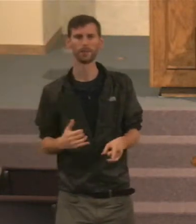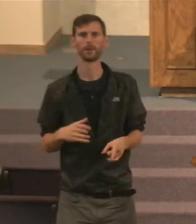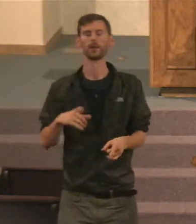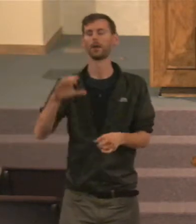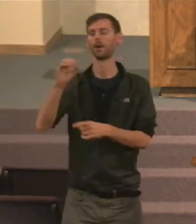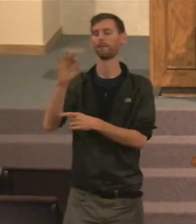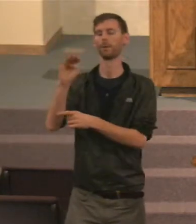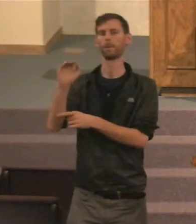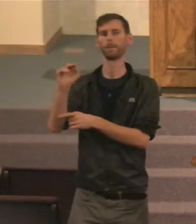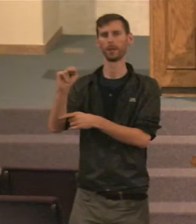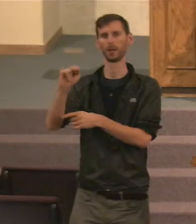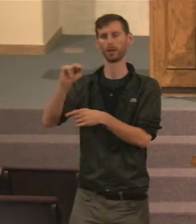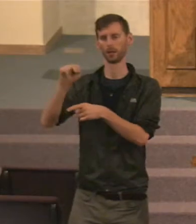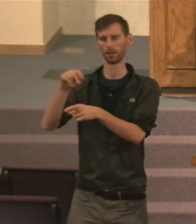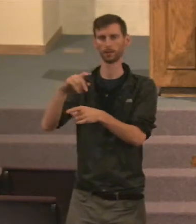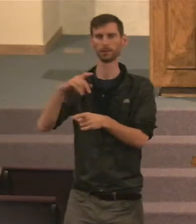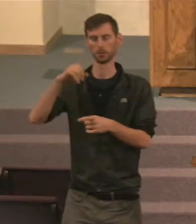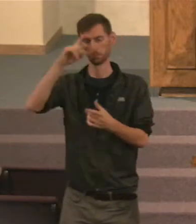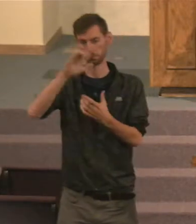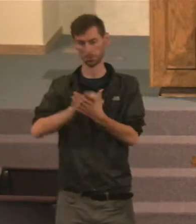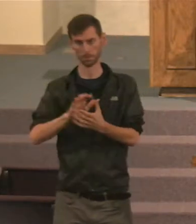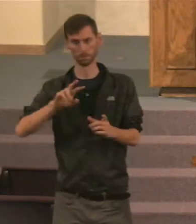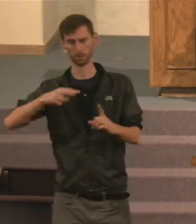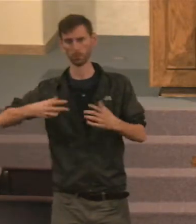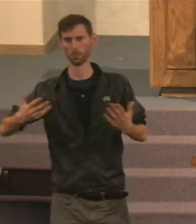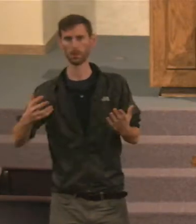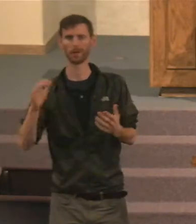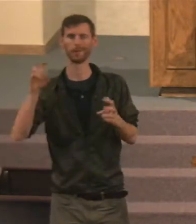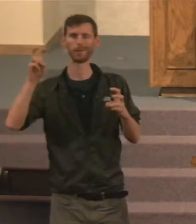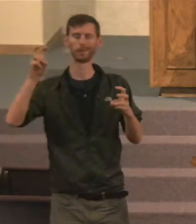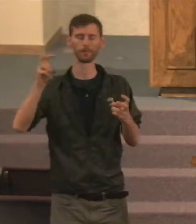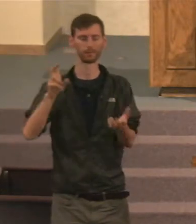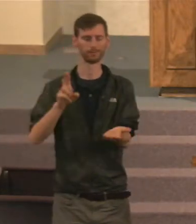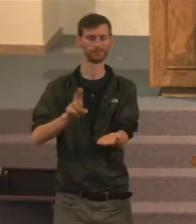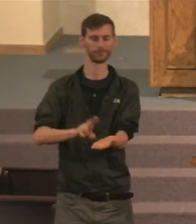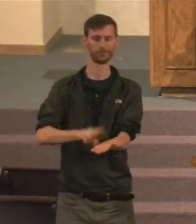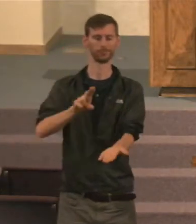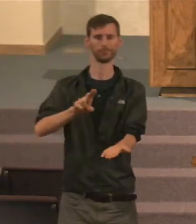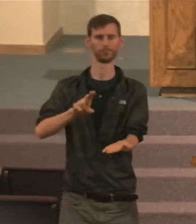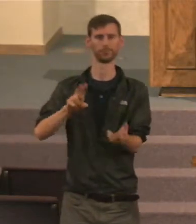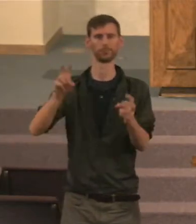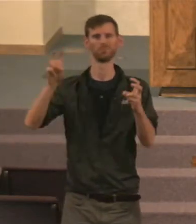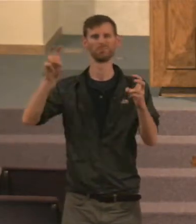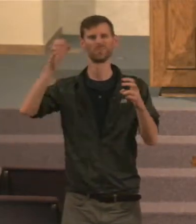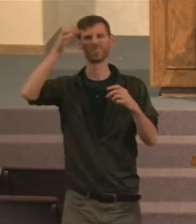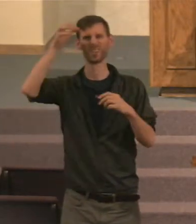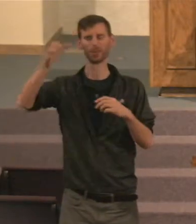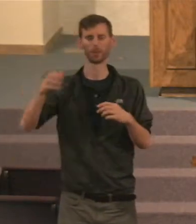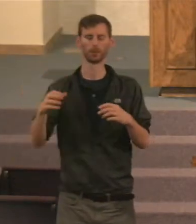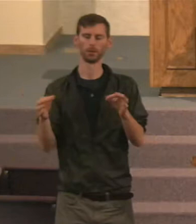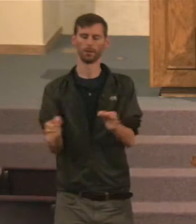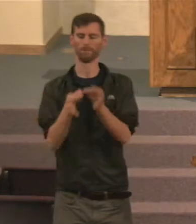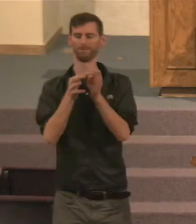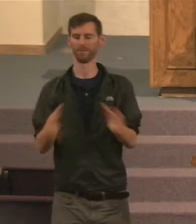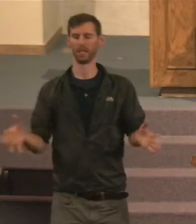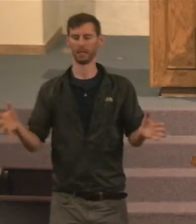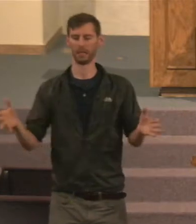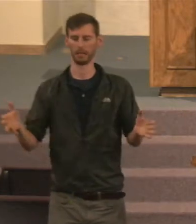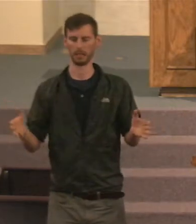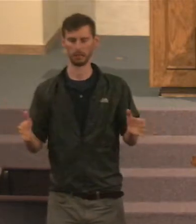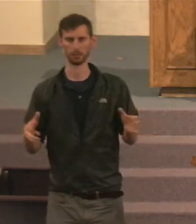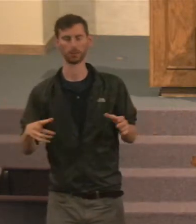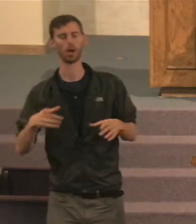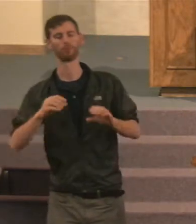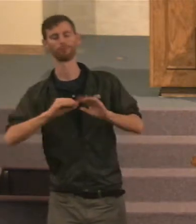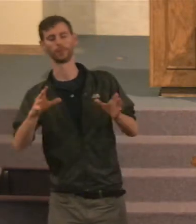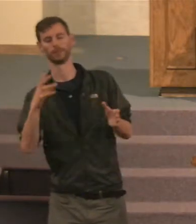something, To show that you've written it. Some people say, Well there's such a difference, Between what the writer, Saying here, And what he said before,